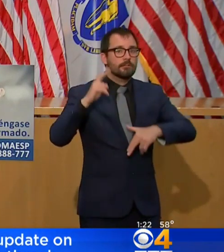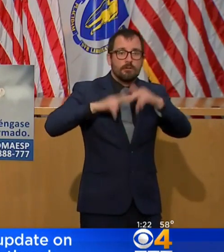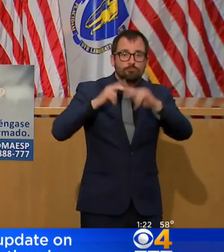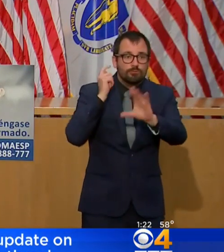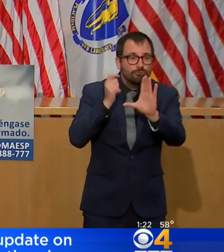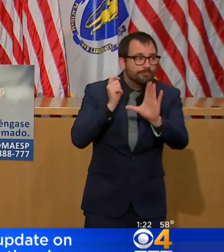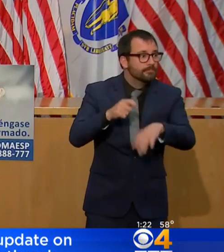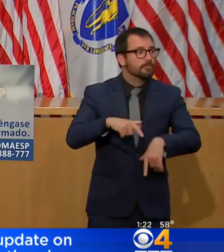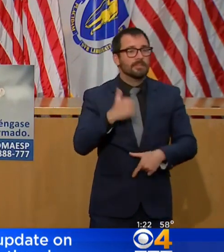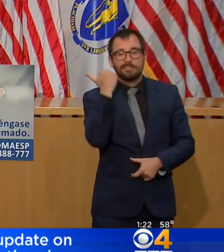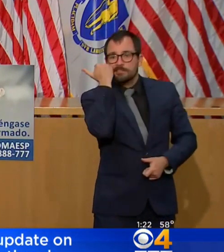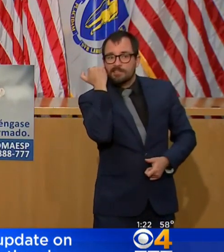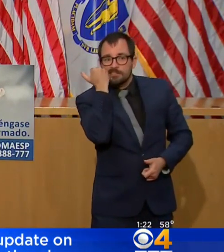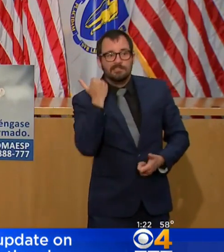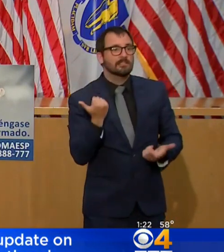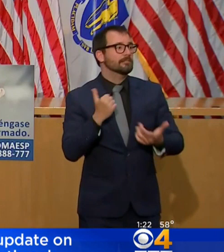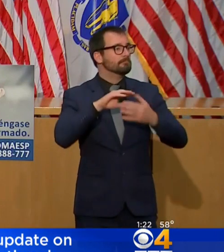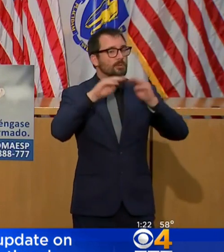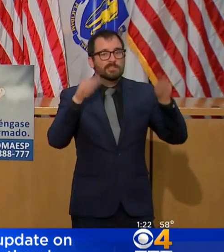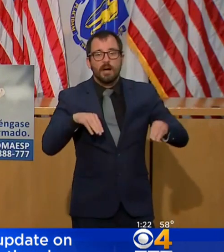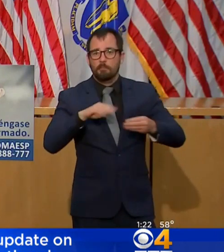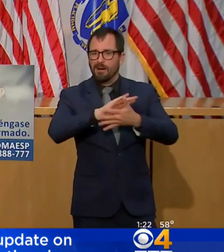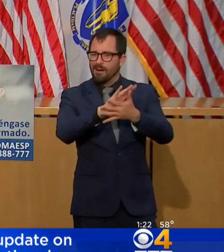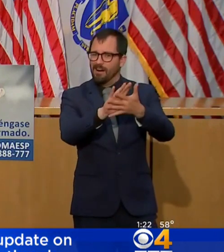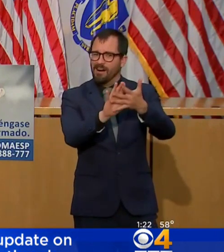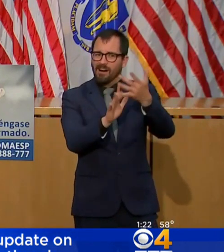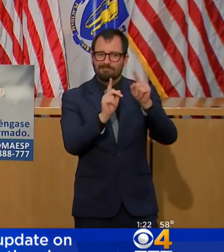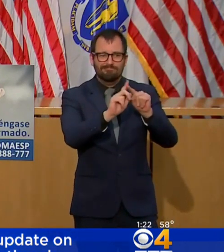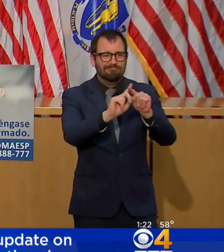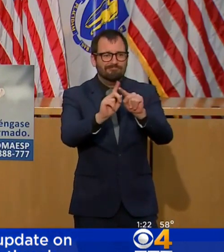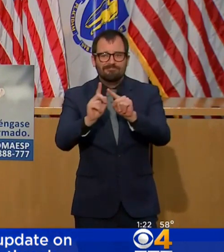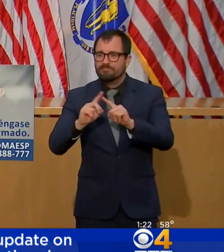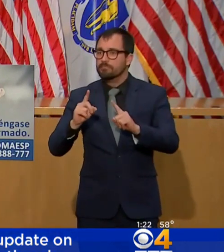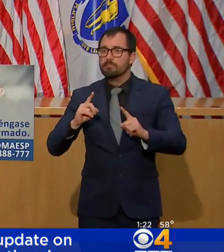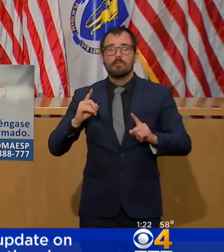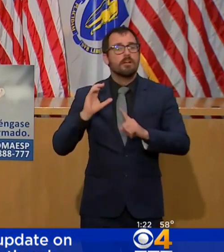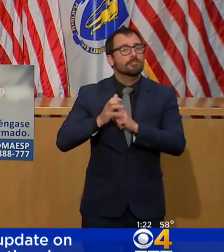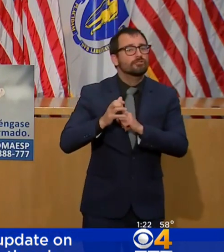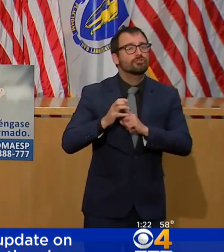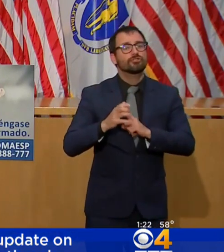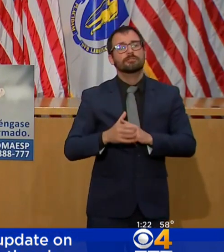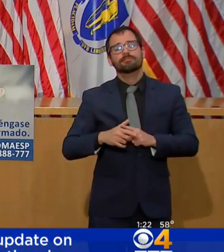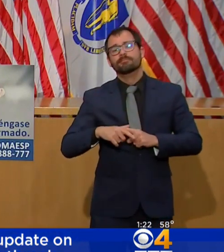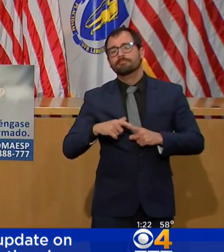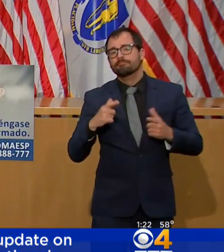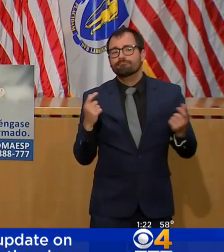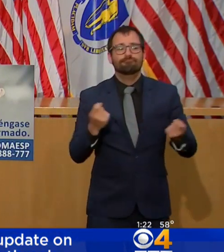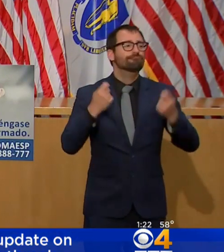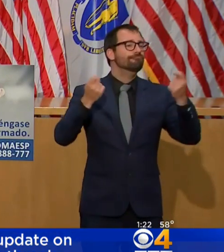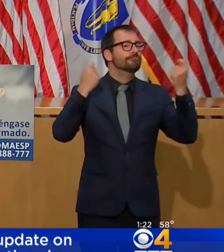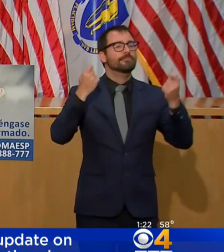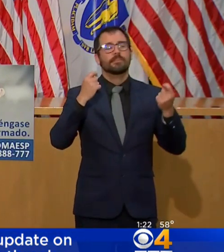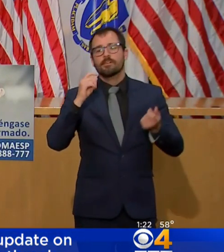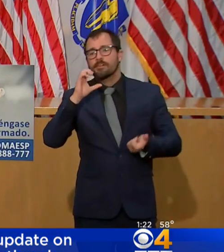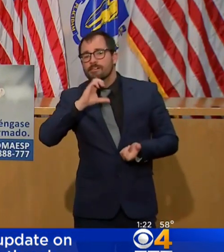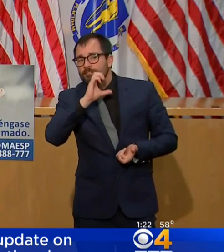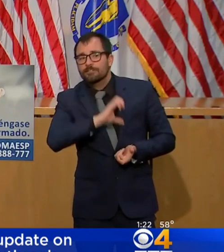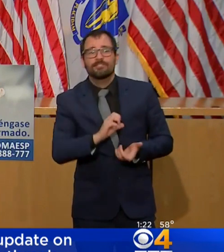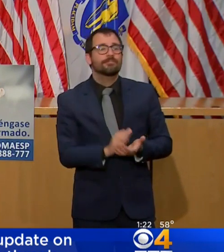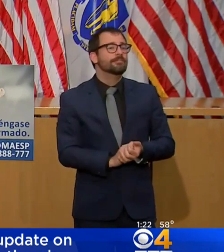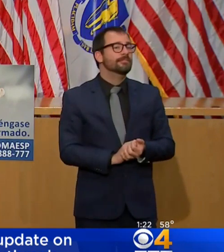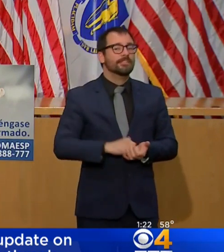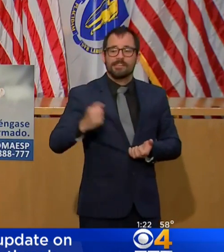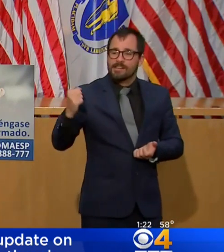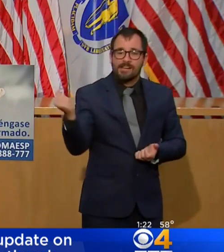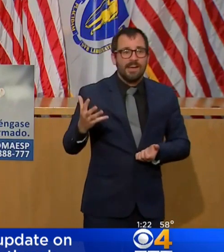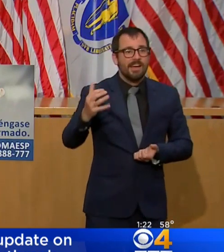dentistry, museums, and cultural institutions, sports, arts, and entertainment, cafeterias, casinos, gambling, cannabis,